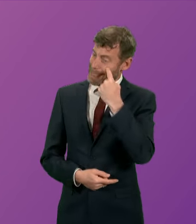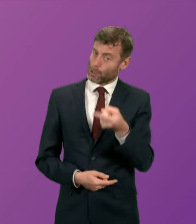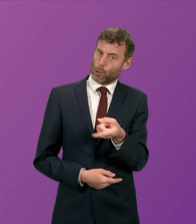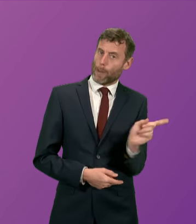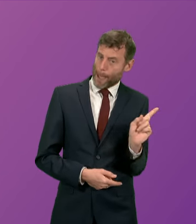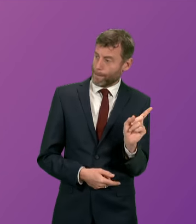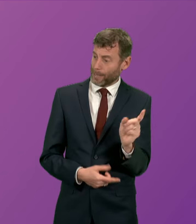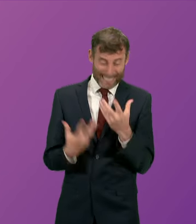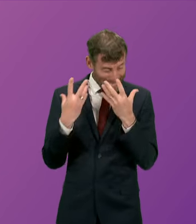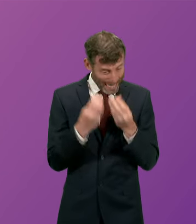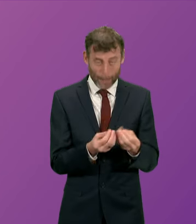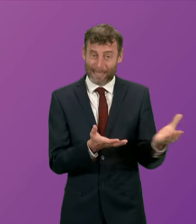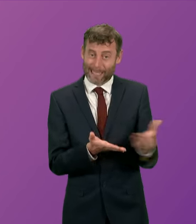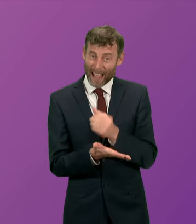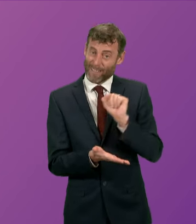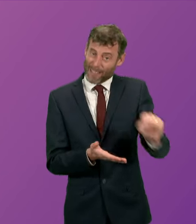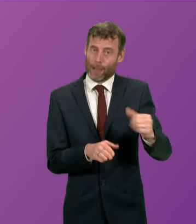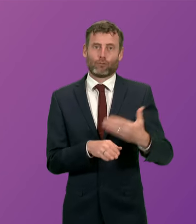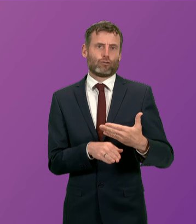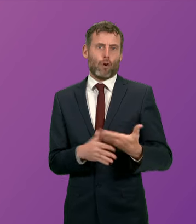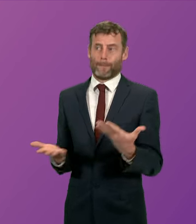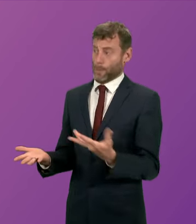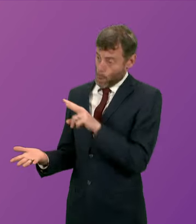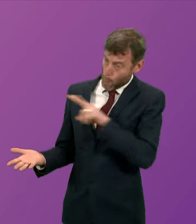and save these jobs First Minister